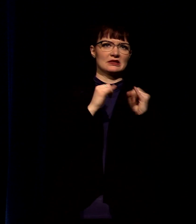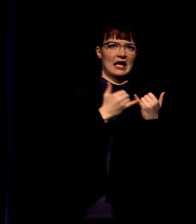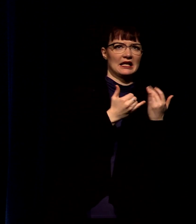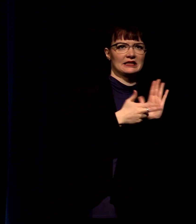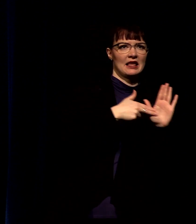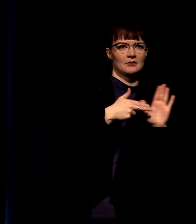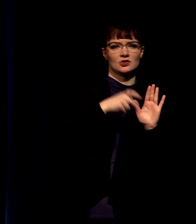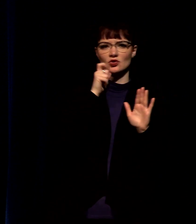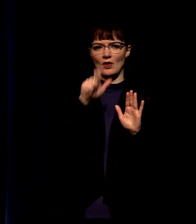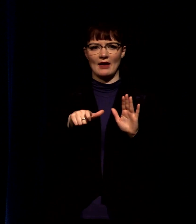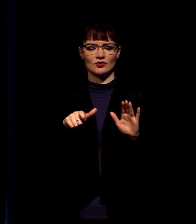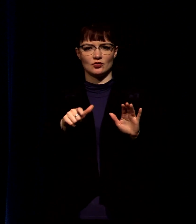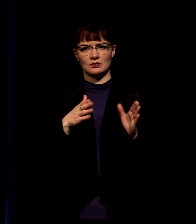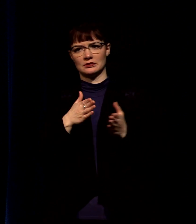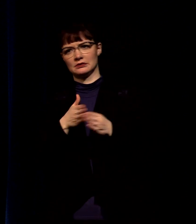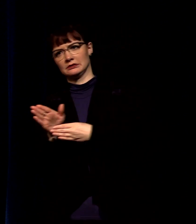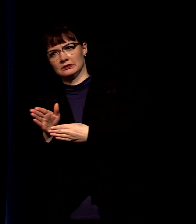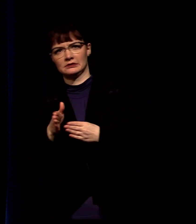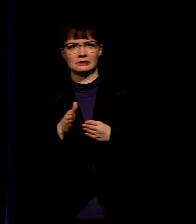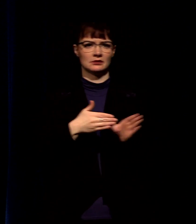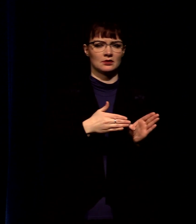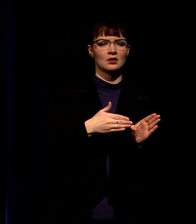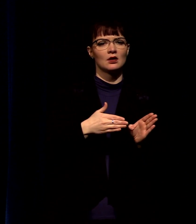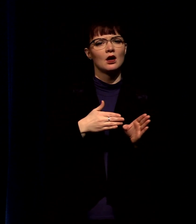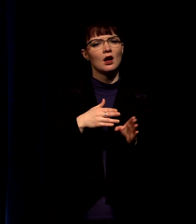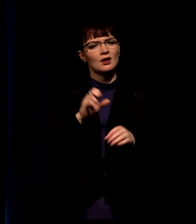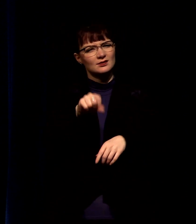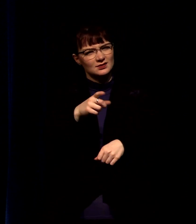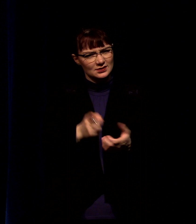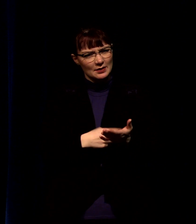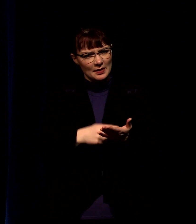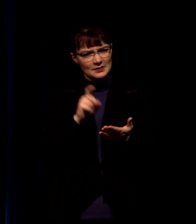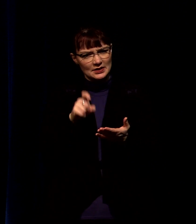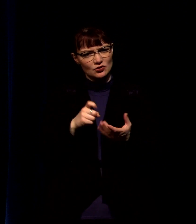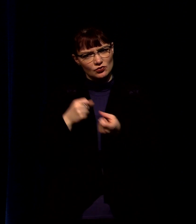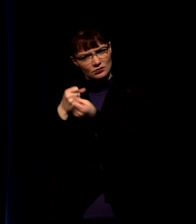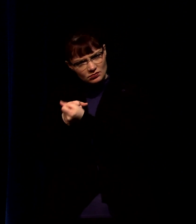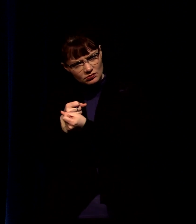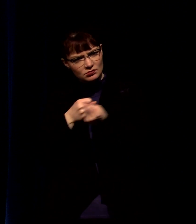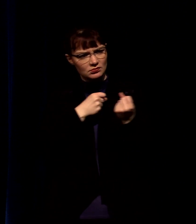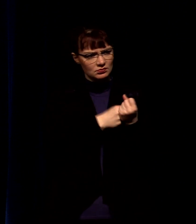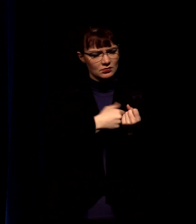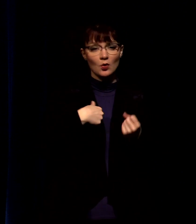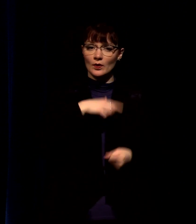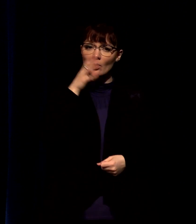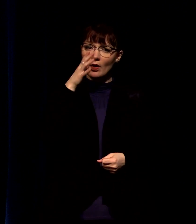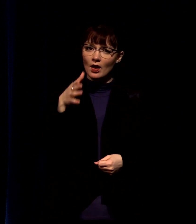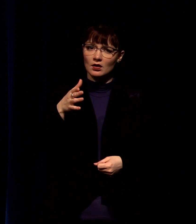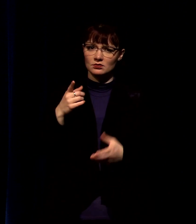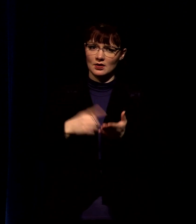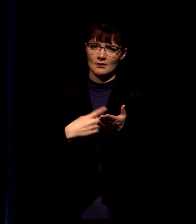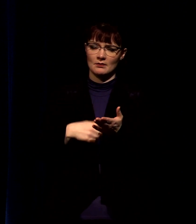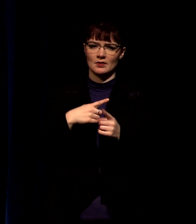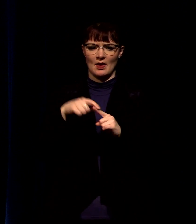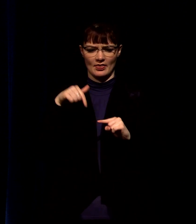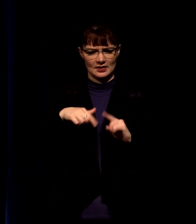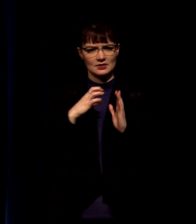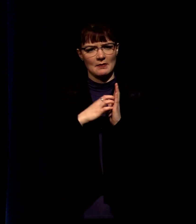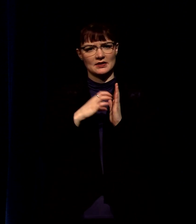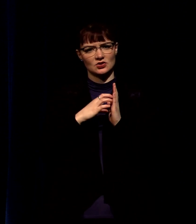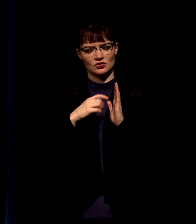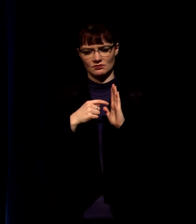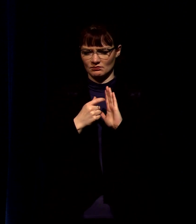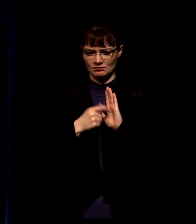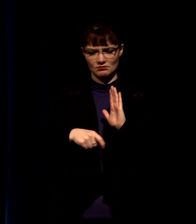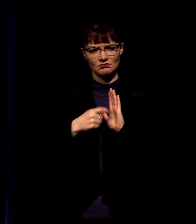to pick sides here hear me clearly there are times where we need to and we do and we will but here in this passage jesus is